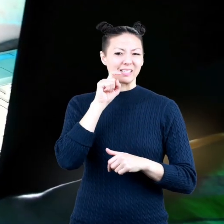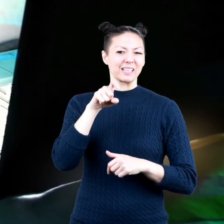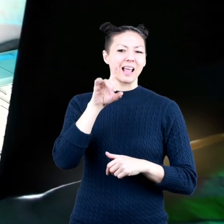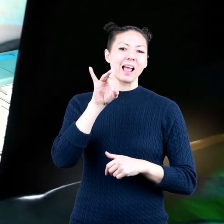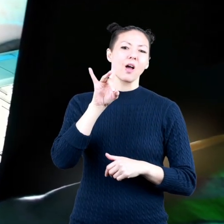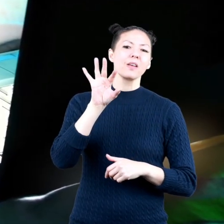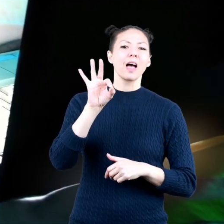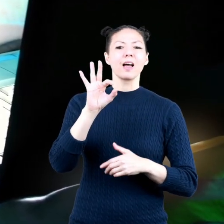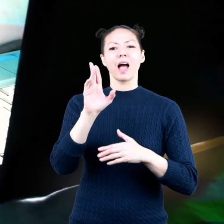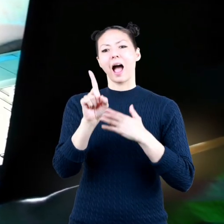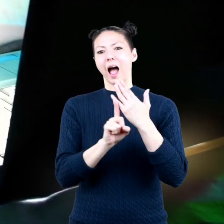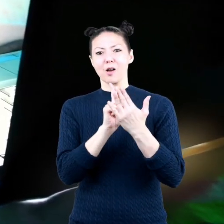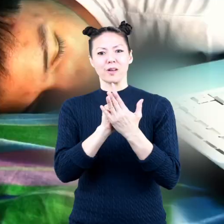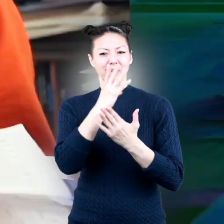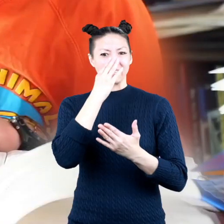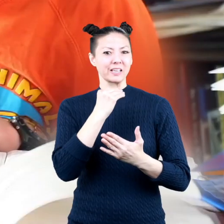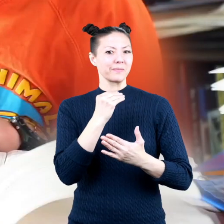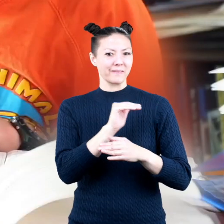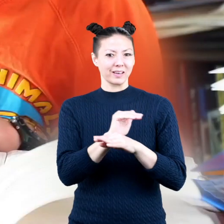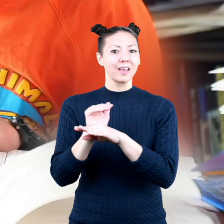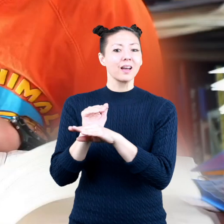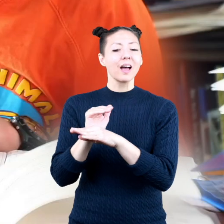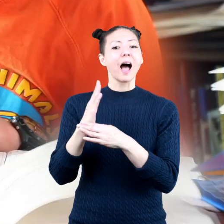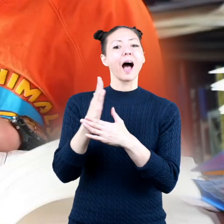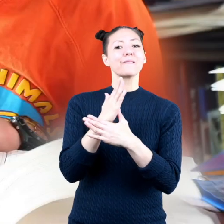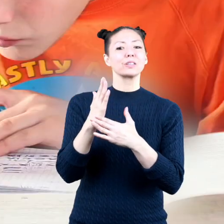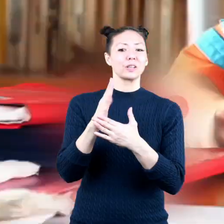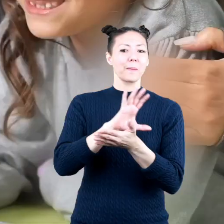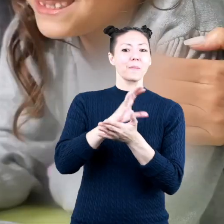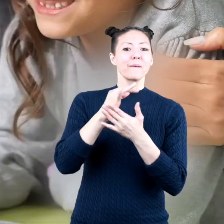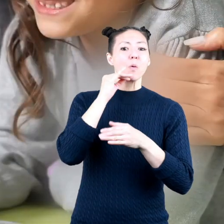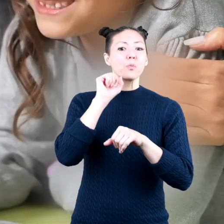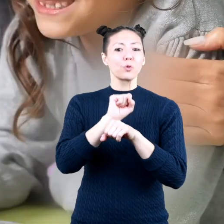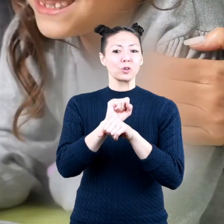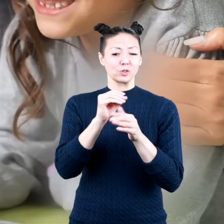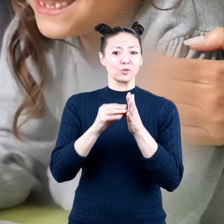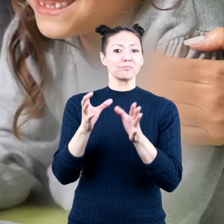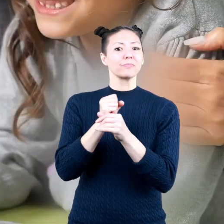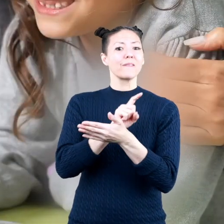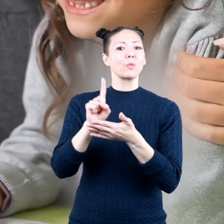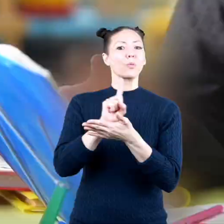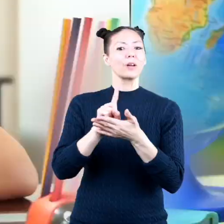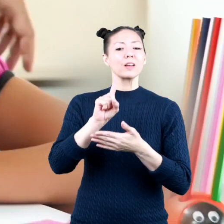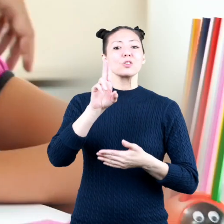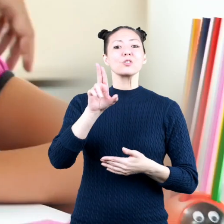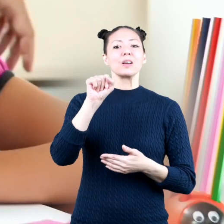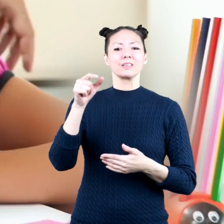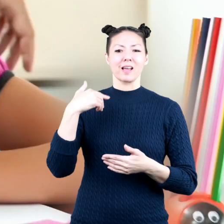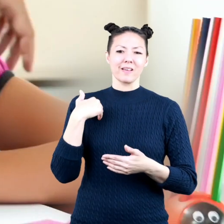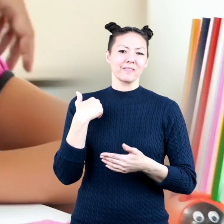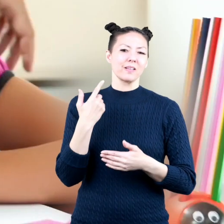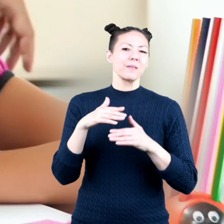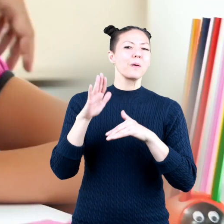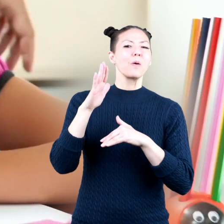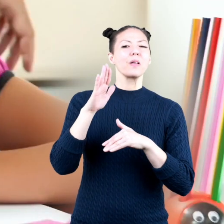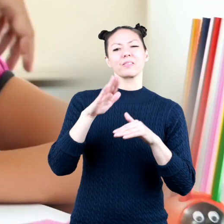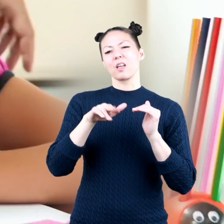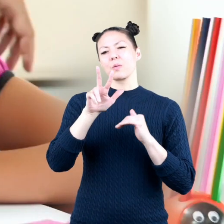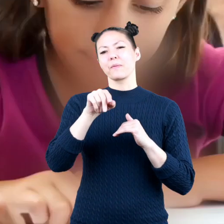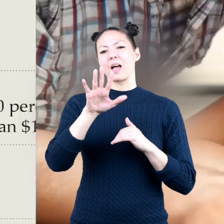of sleep each night the average amount of homework a student gets each week in the US is a little more than 3.5 hours have